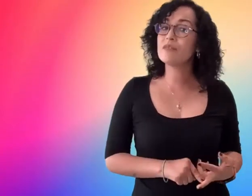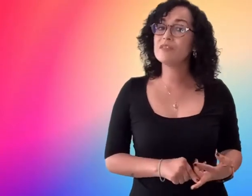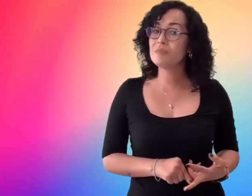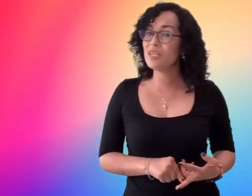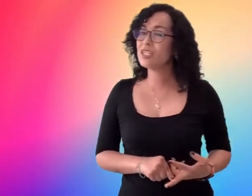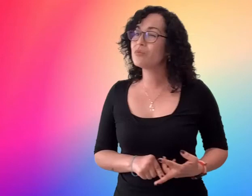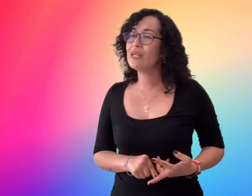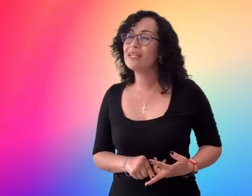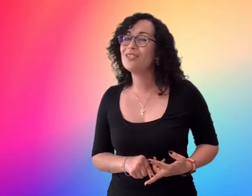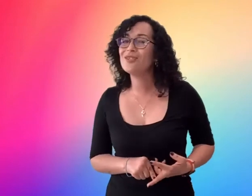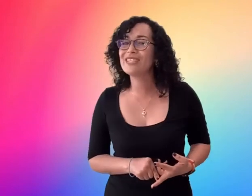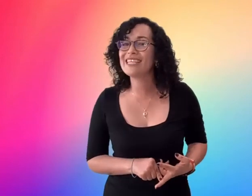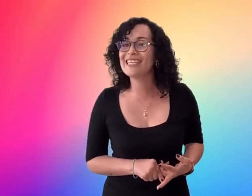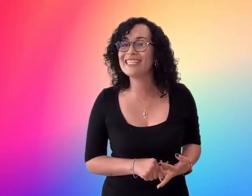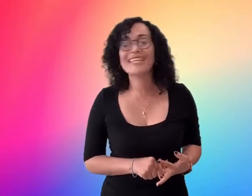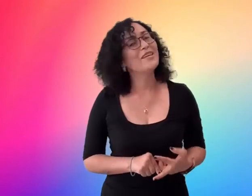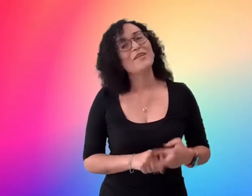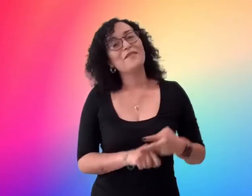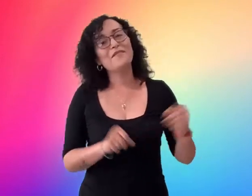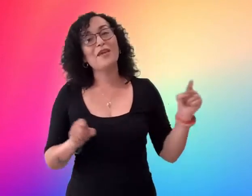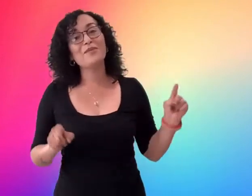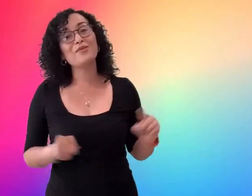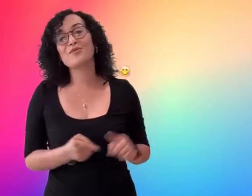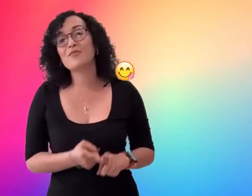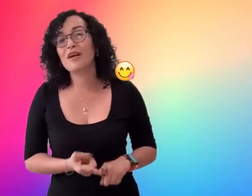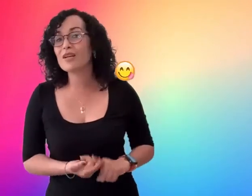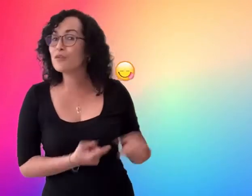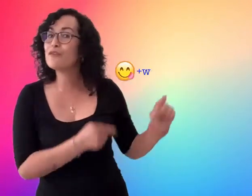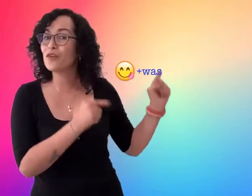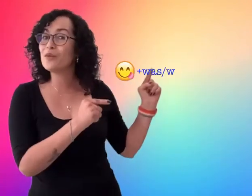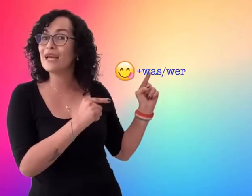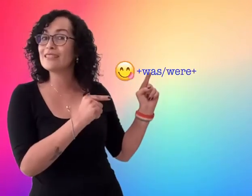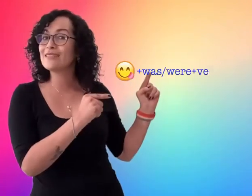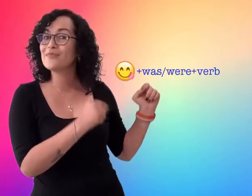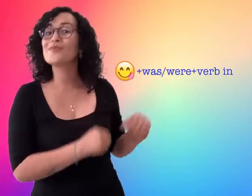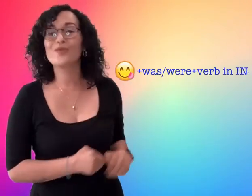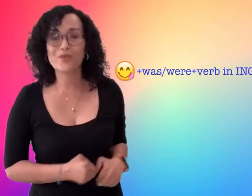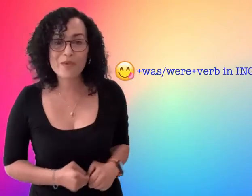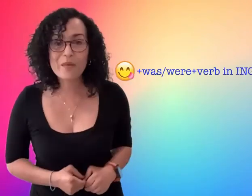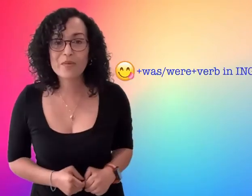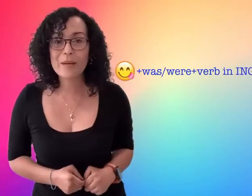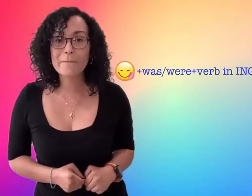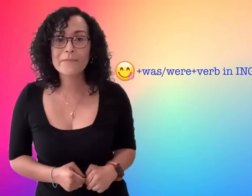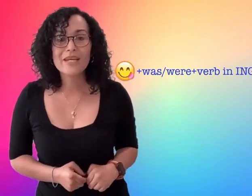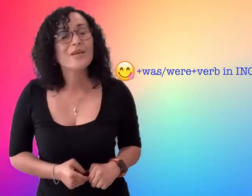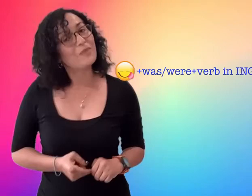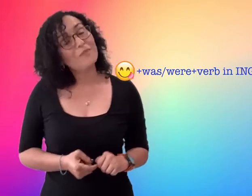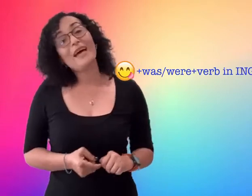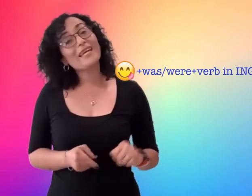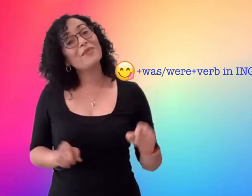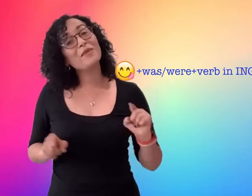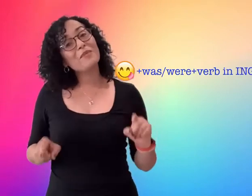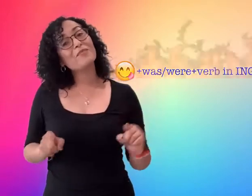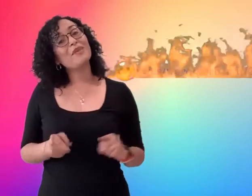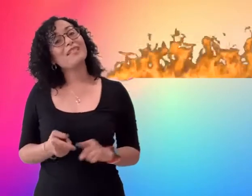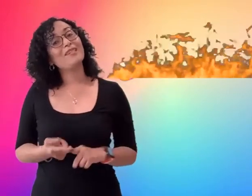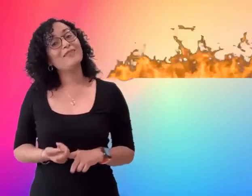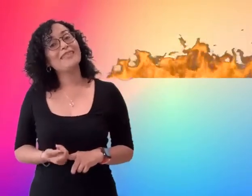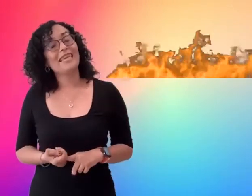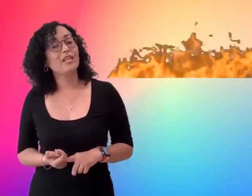of the speech as well as using these famous grammatical formulas do you remember them well i can remember myself at the age